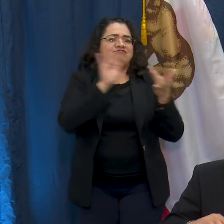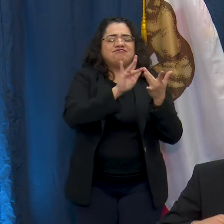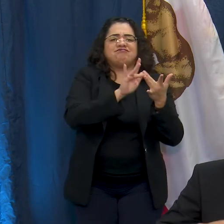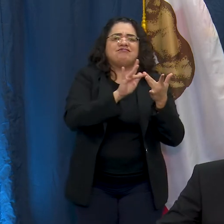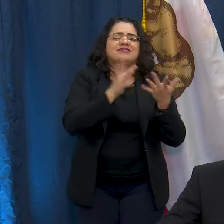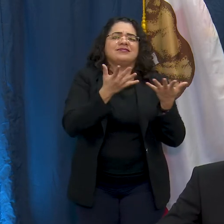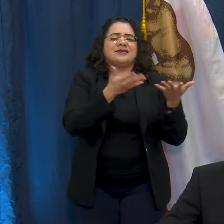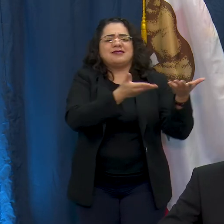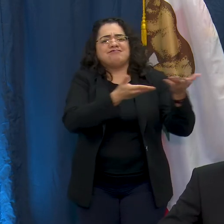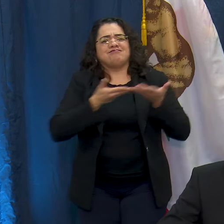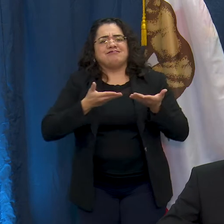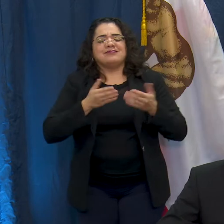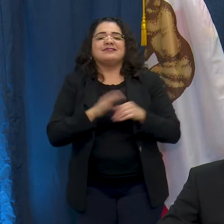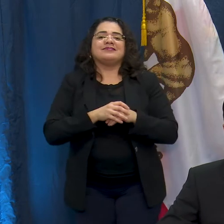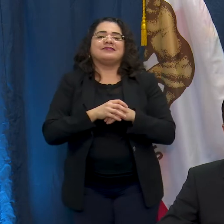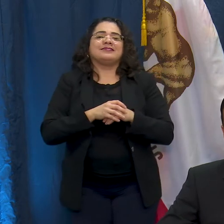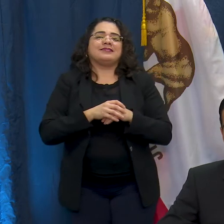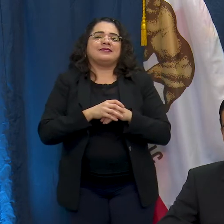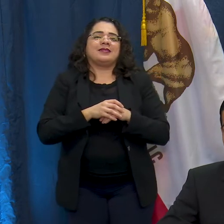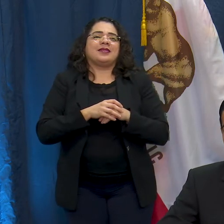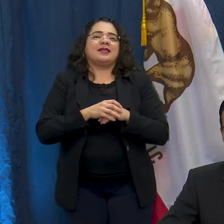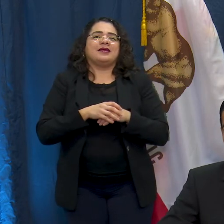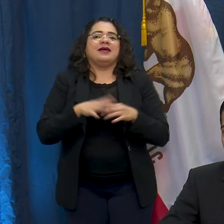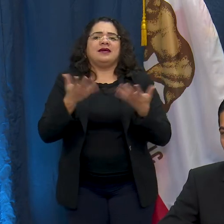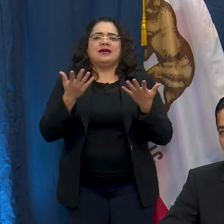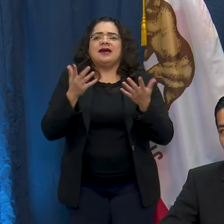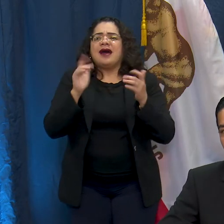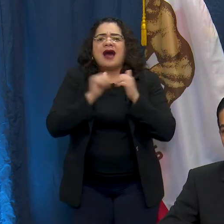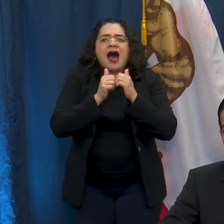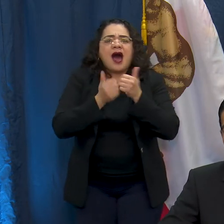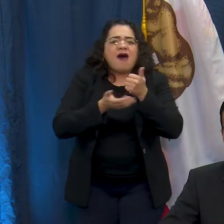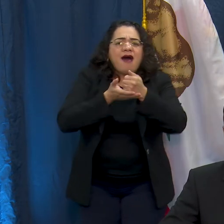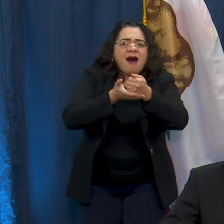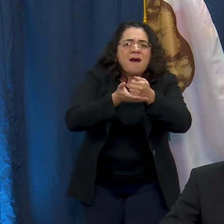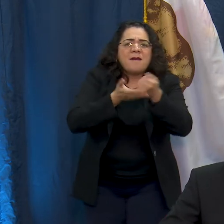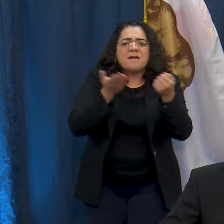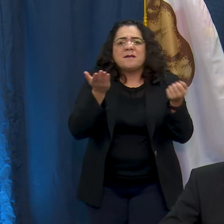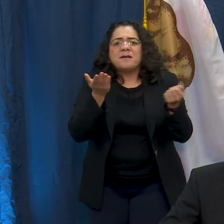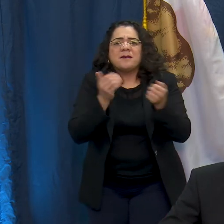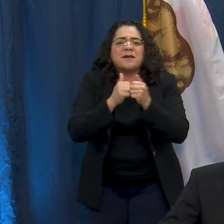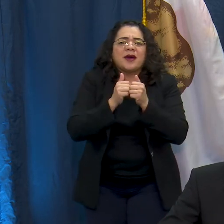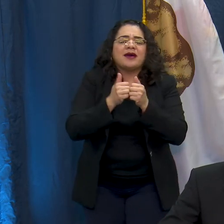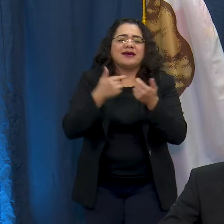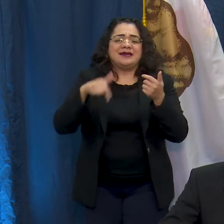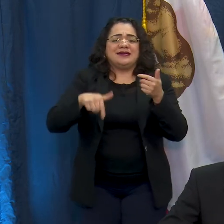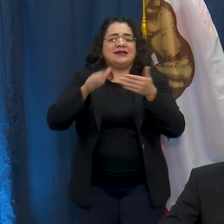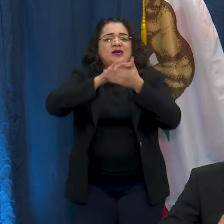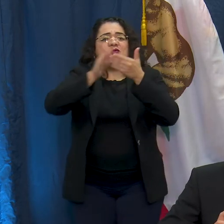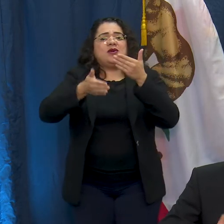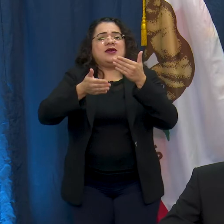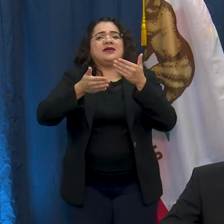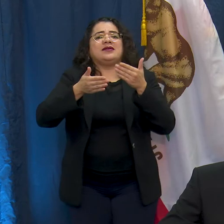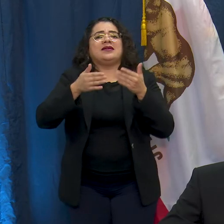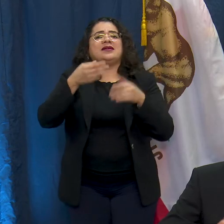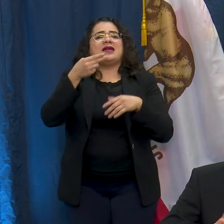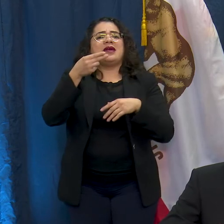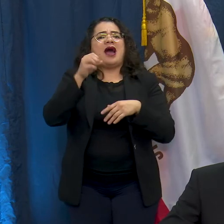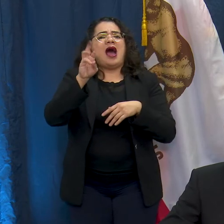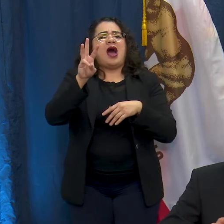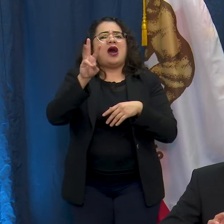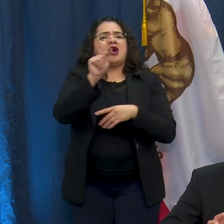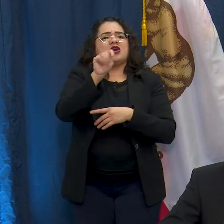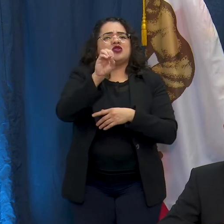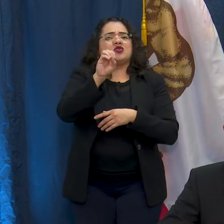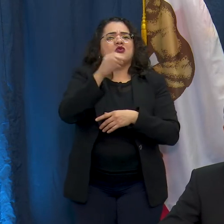And finally again, for those who are asking how to help, we added this weekend a how to help and